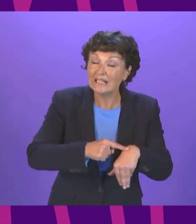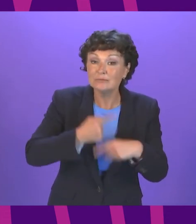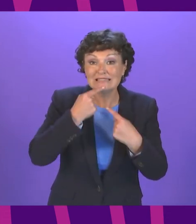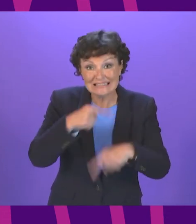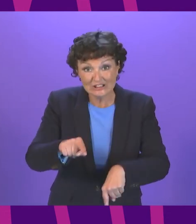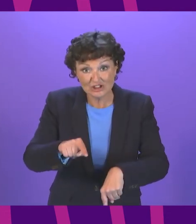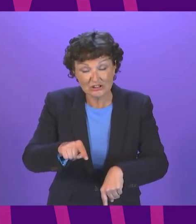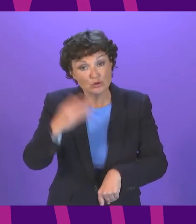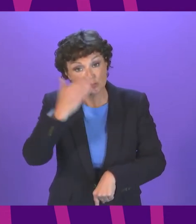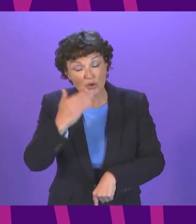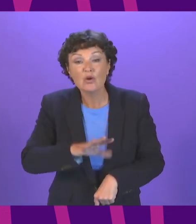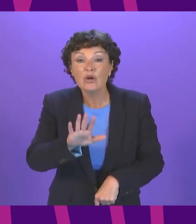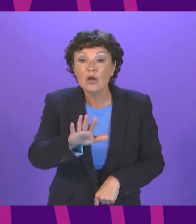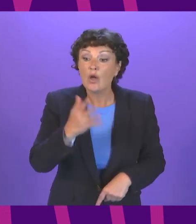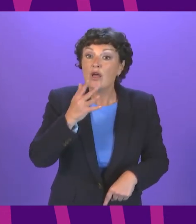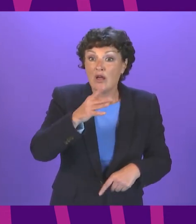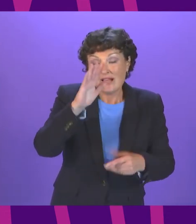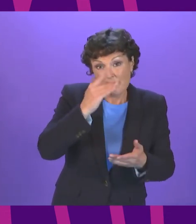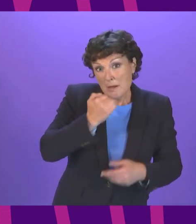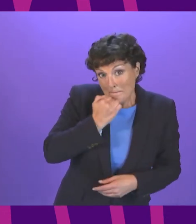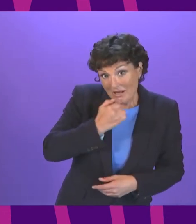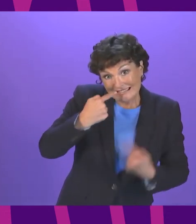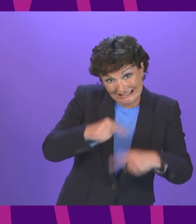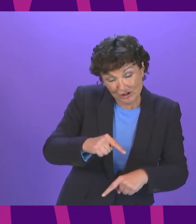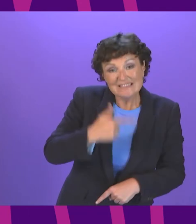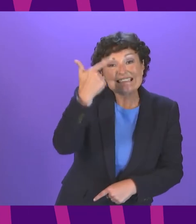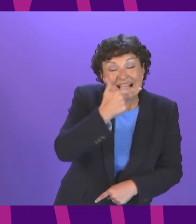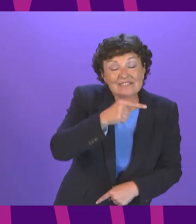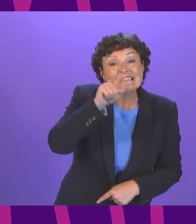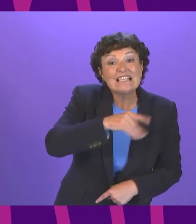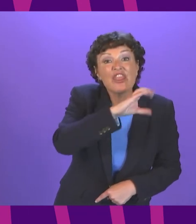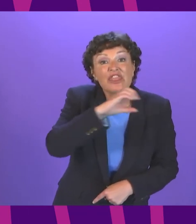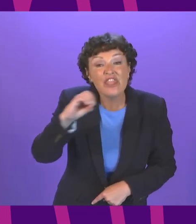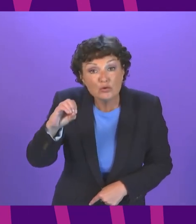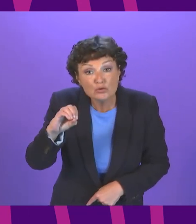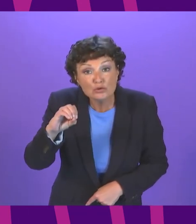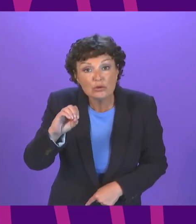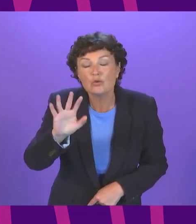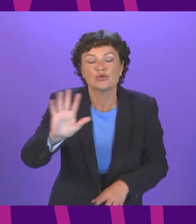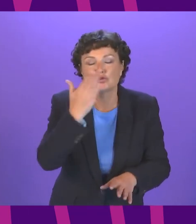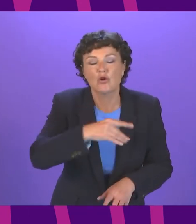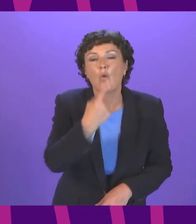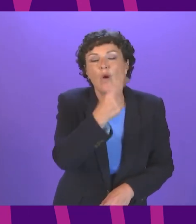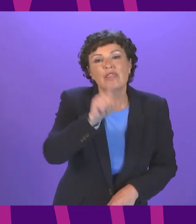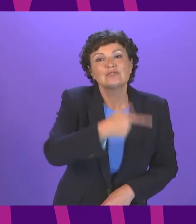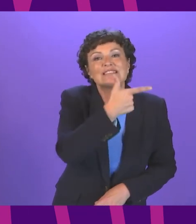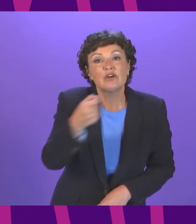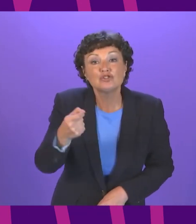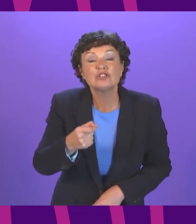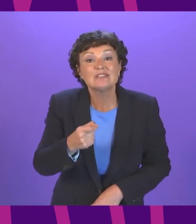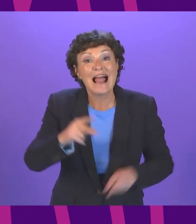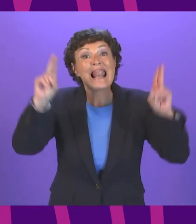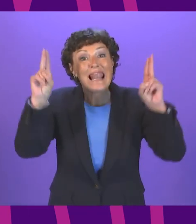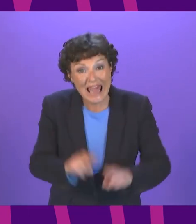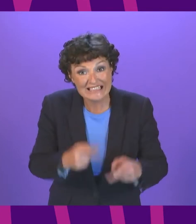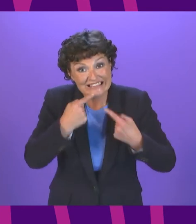fewer than when the SNP came to office in 2007 1,700 fewer more than 2